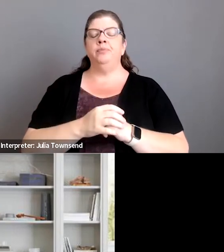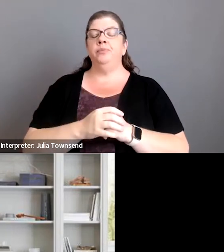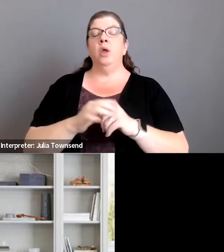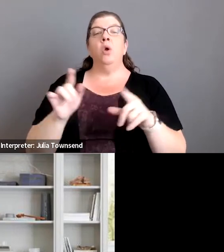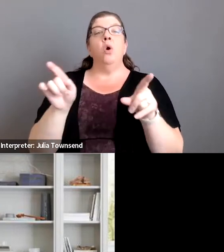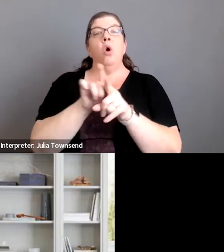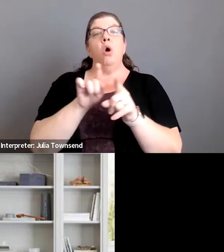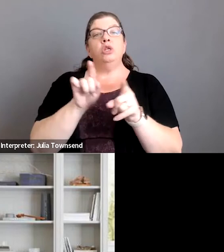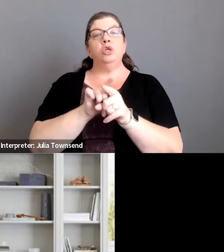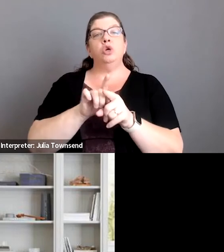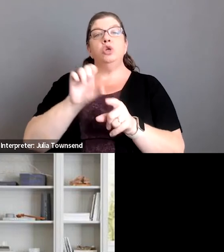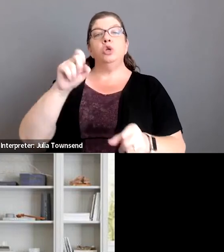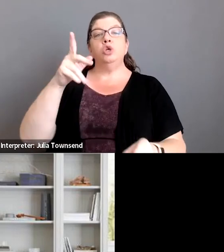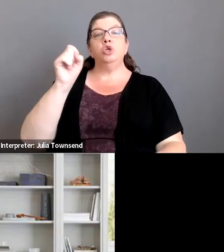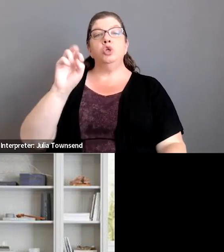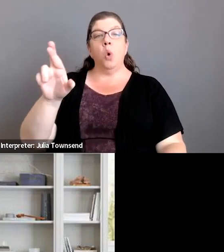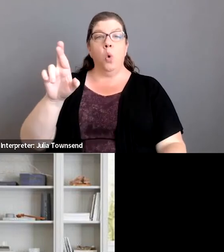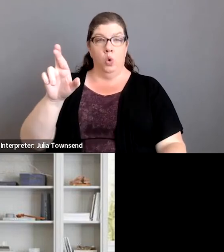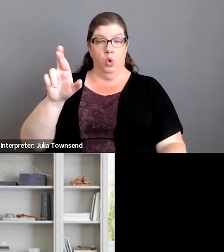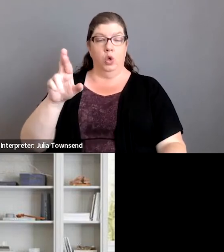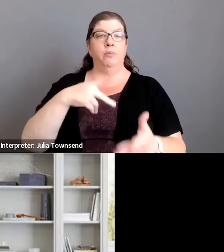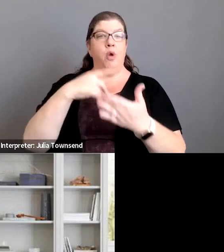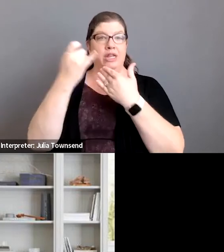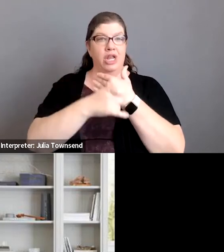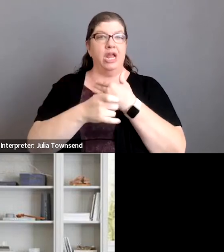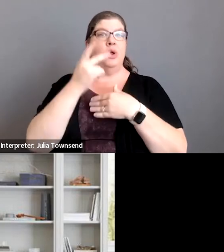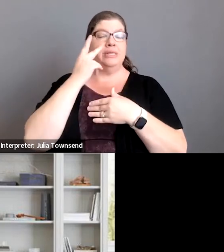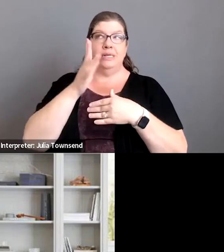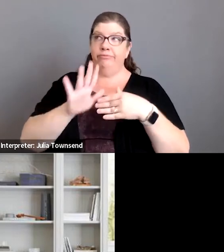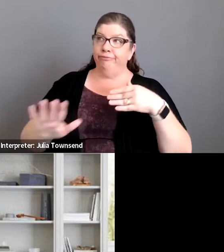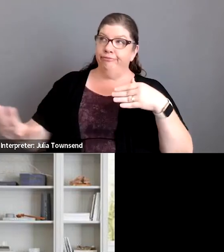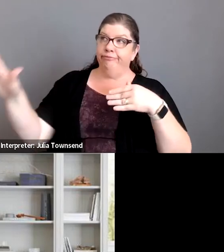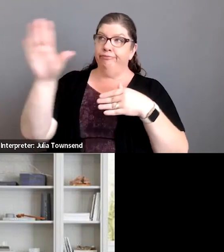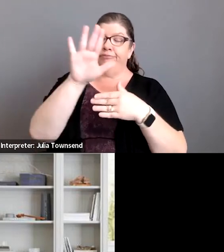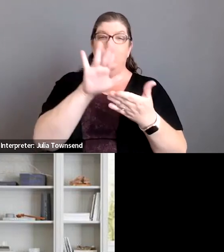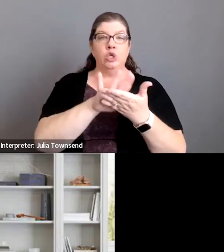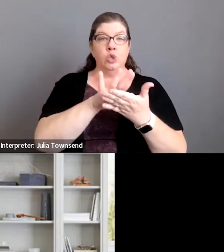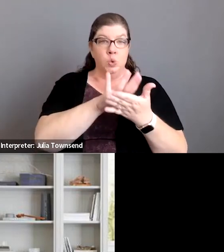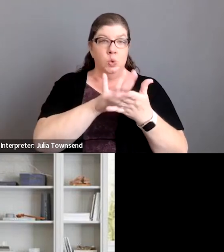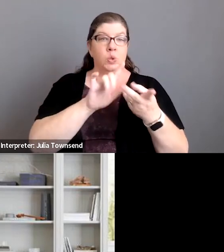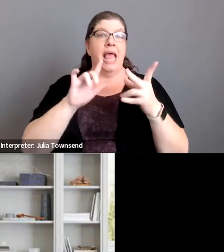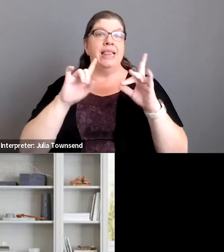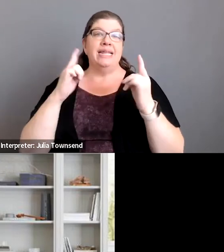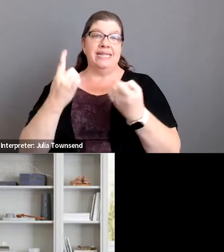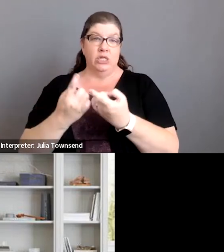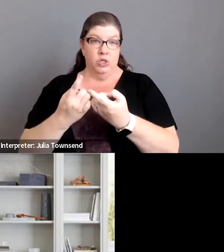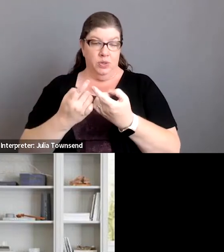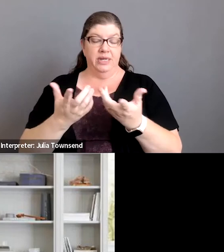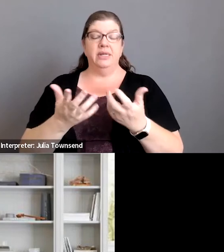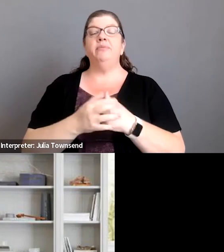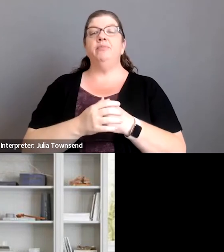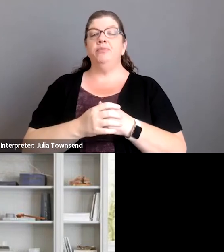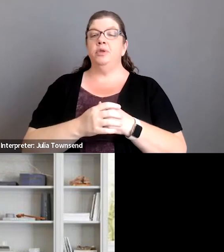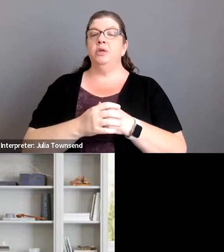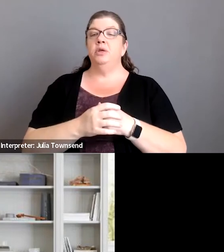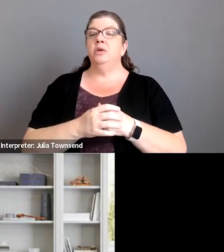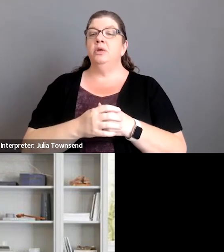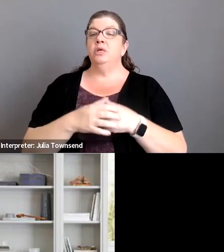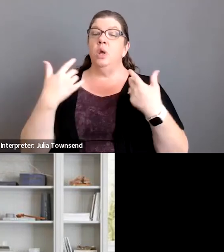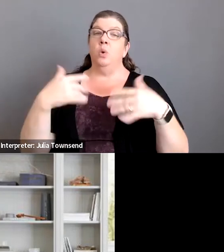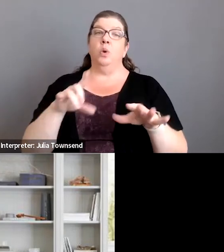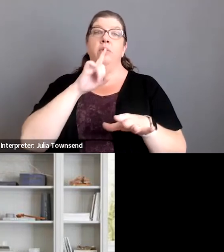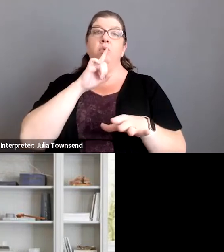and also the solar projects that you're seeing across all of our our schools and our district so we have